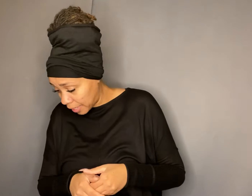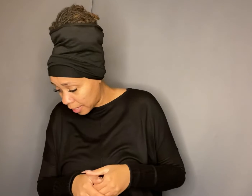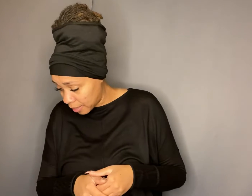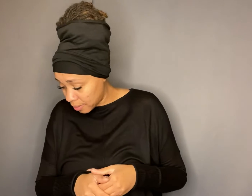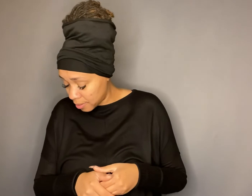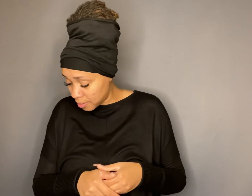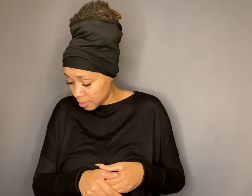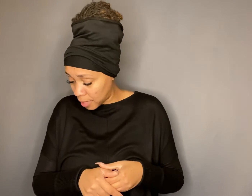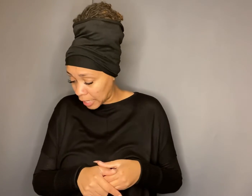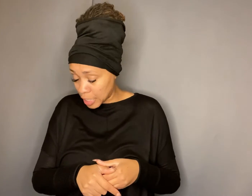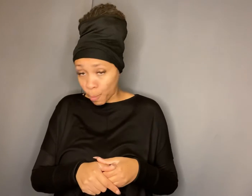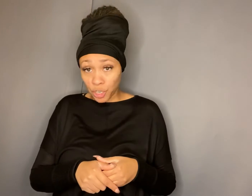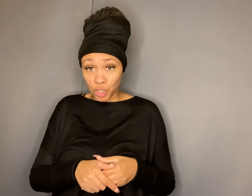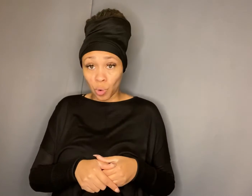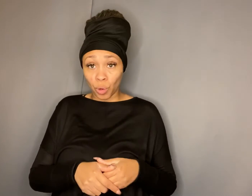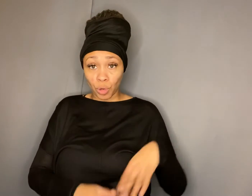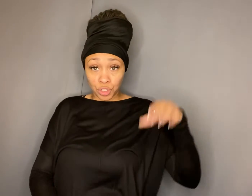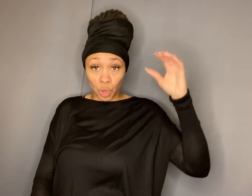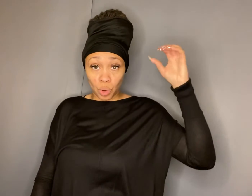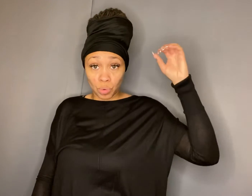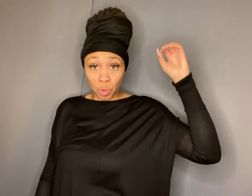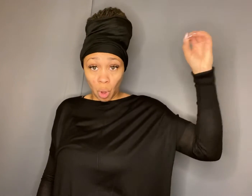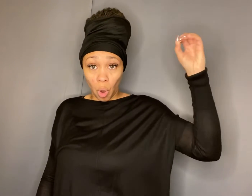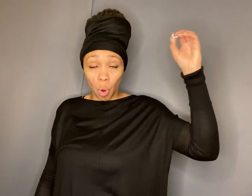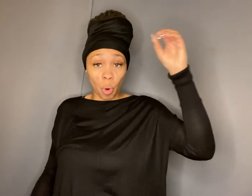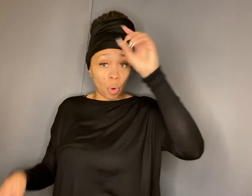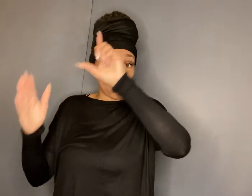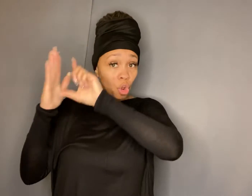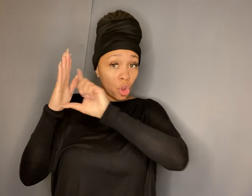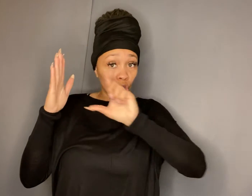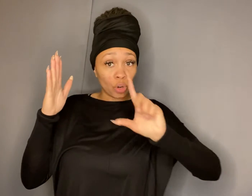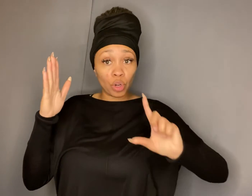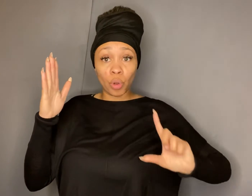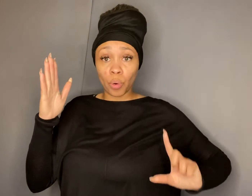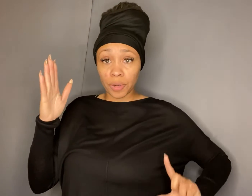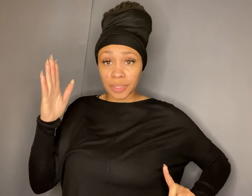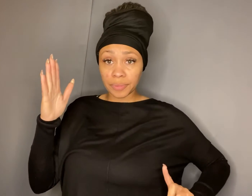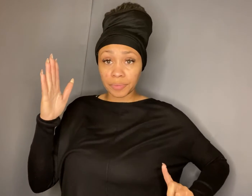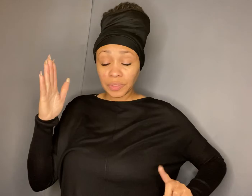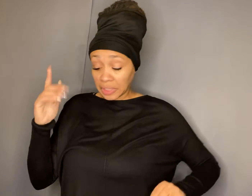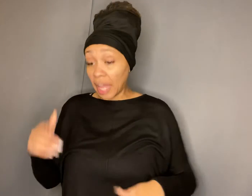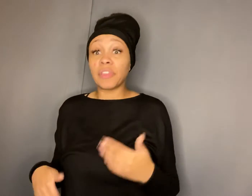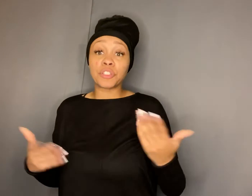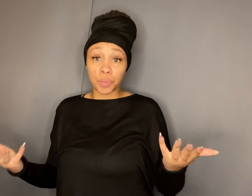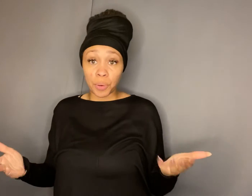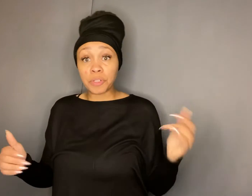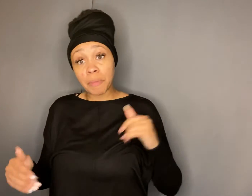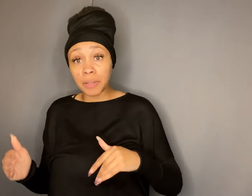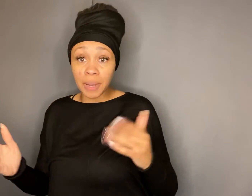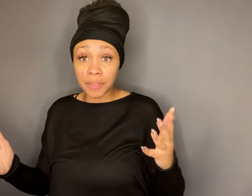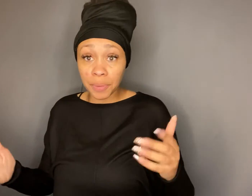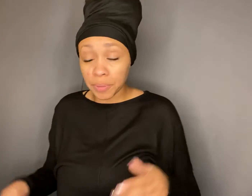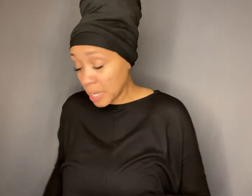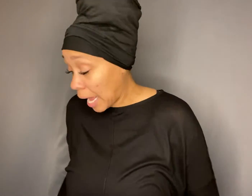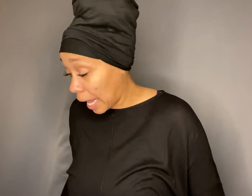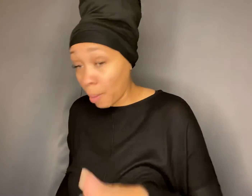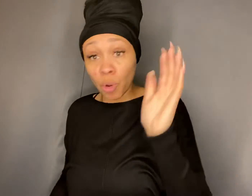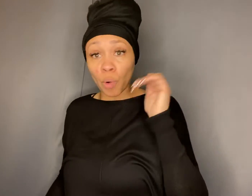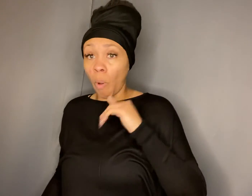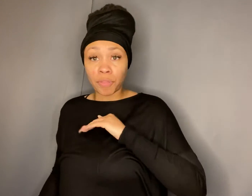that that last part is oh lord so oh lord and then it's the chorus make way through and i'm gonna walk